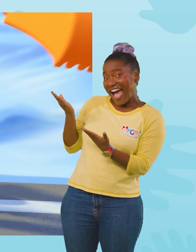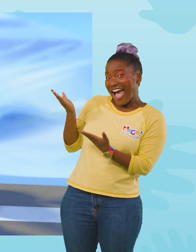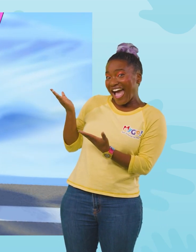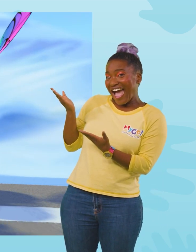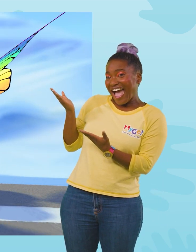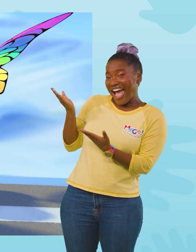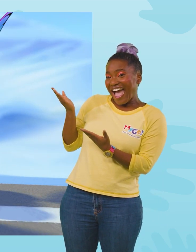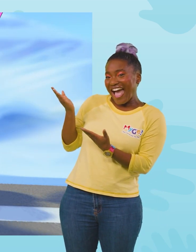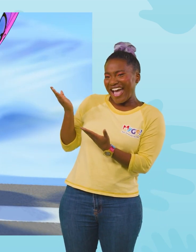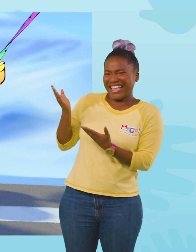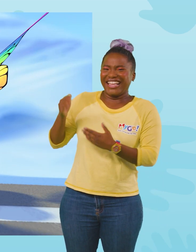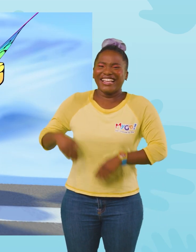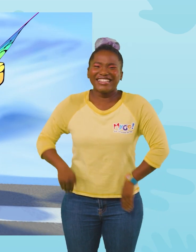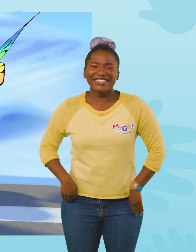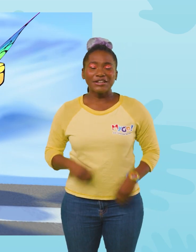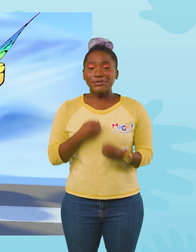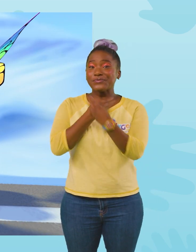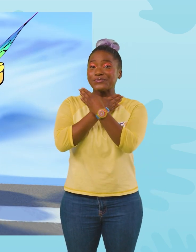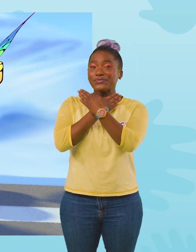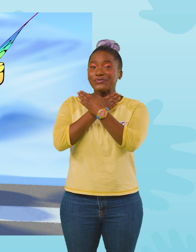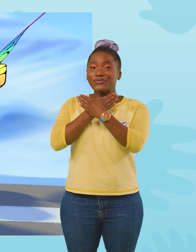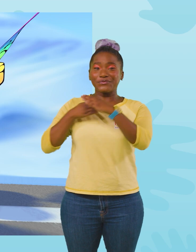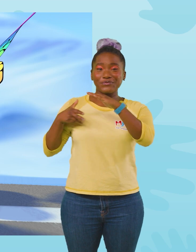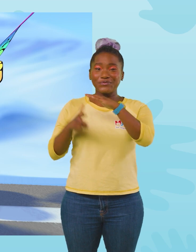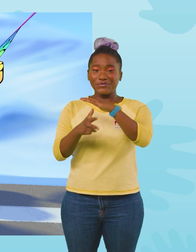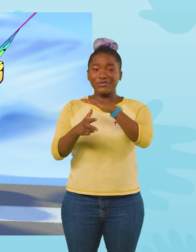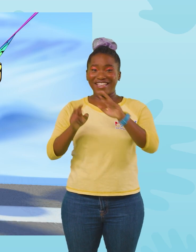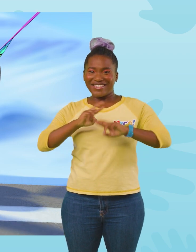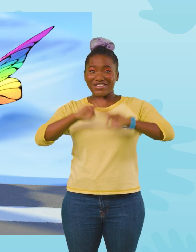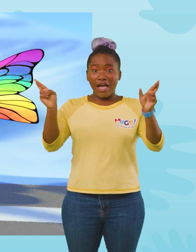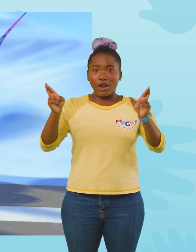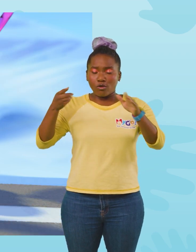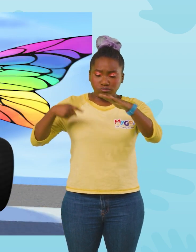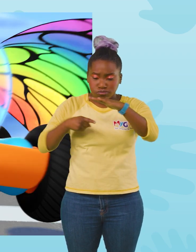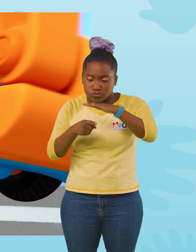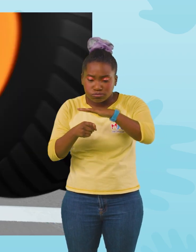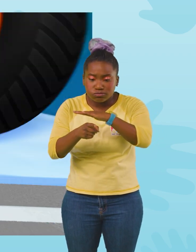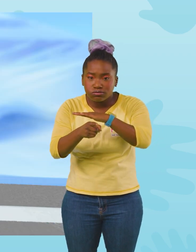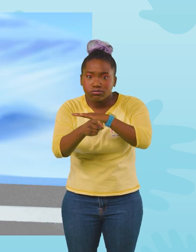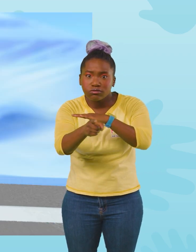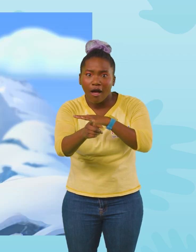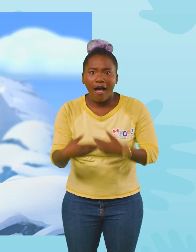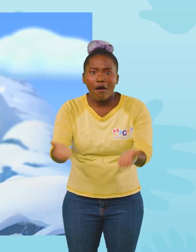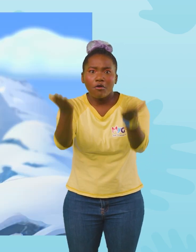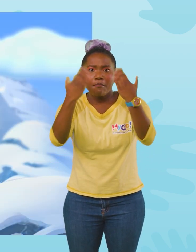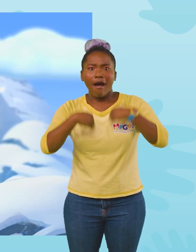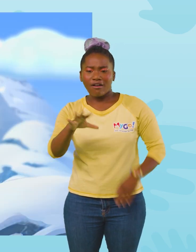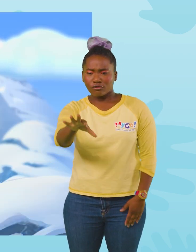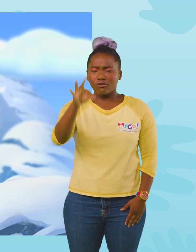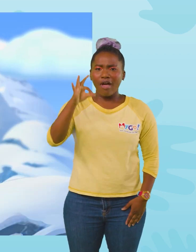The Blippi-mobile is ready for adventure! Let's go find the tallest mountain in the world!